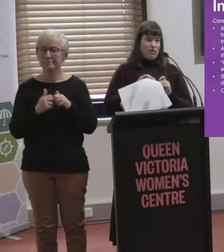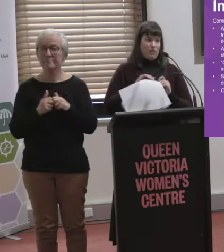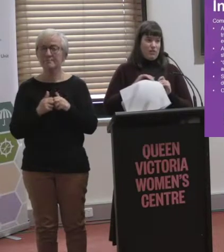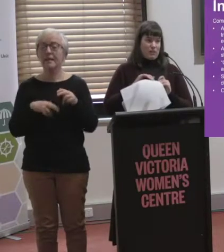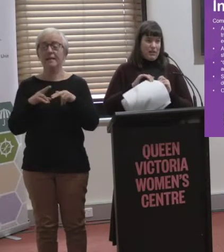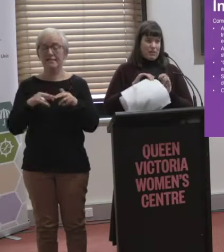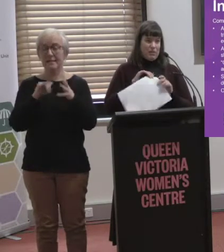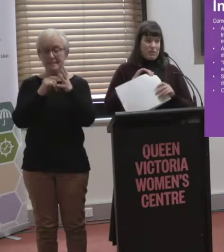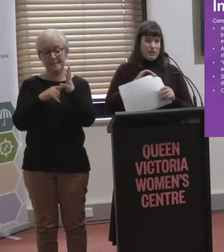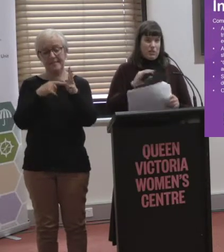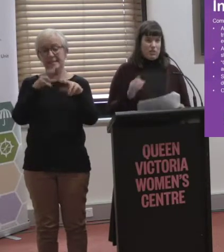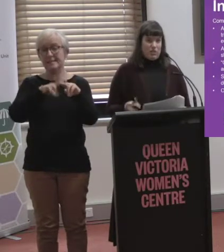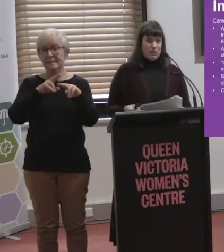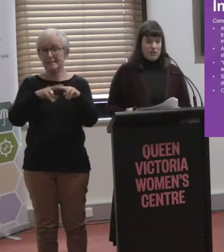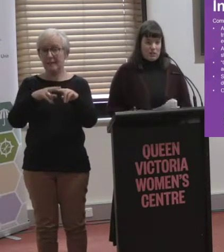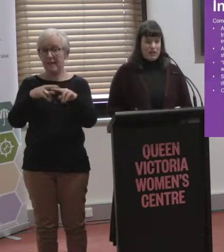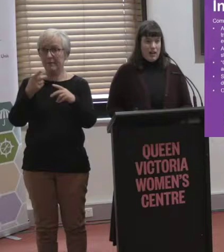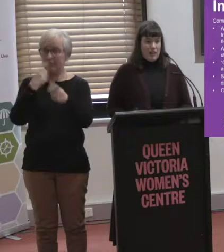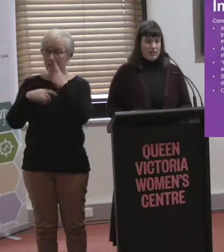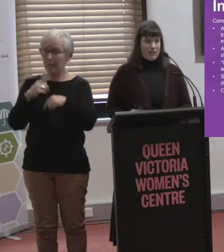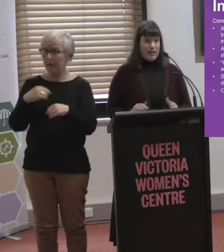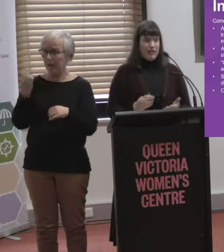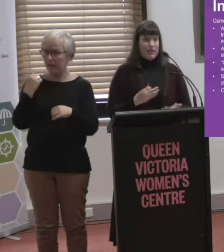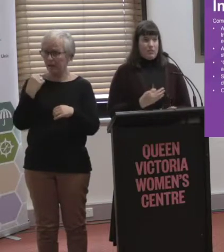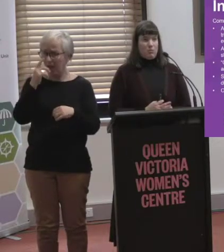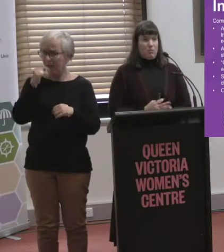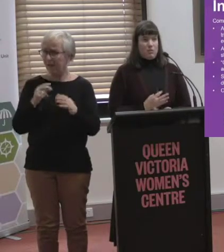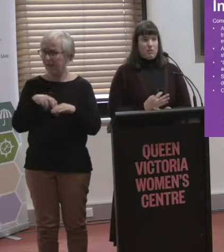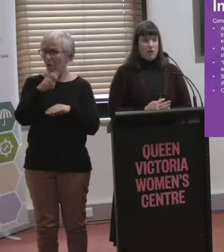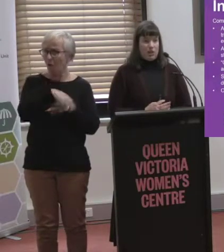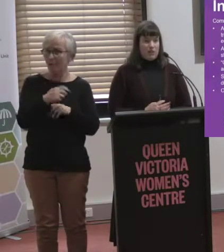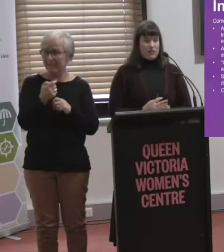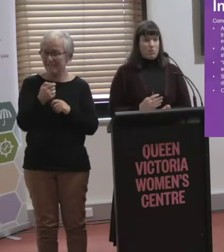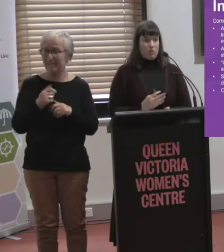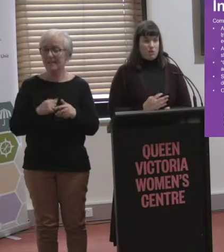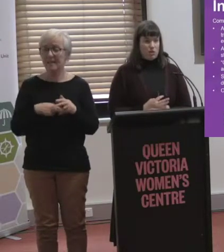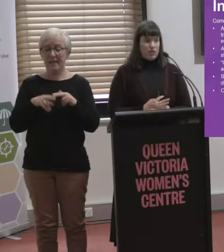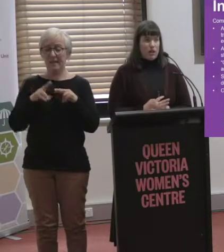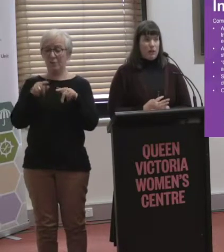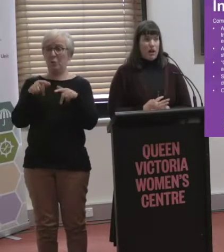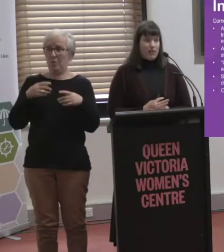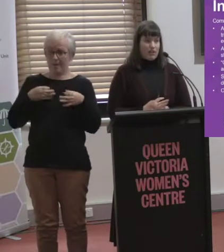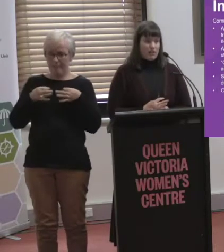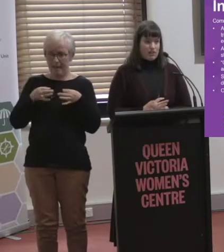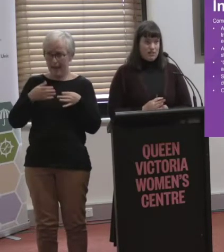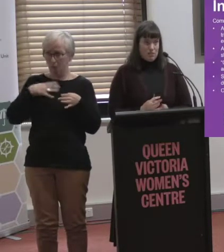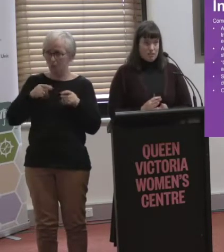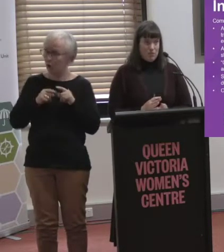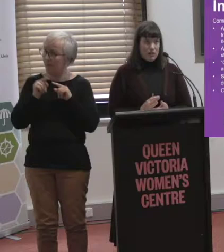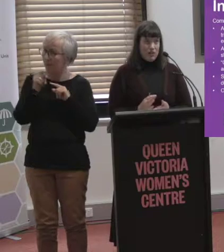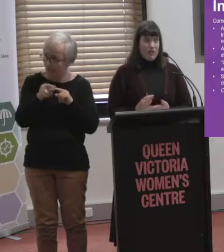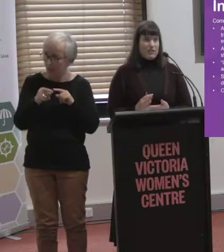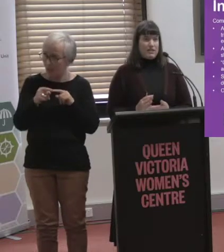incorrect information about accessibility. So doing your best to ask and say, this is where I'm going, this is what I want to do, are these services